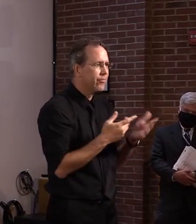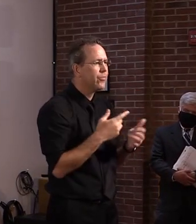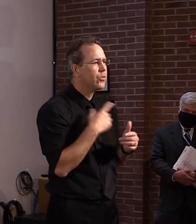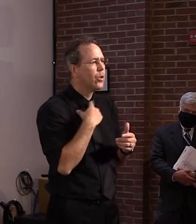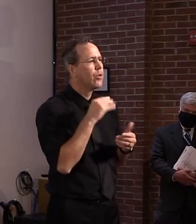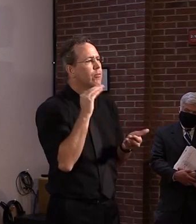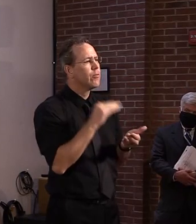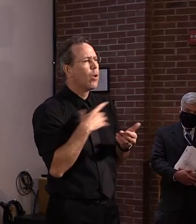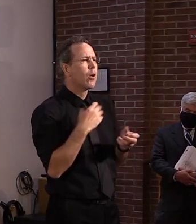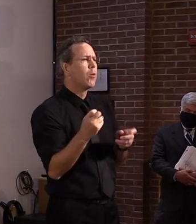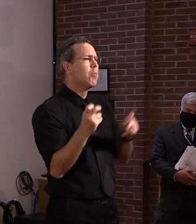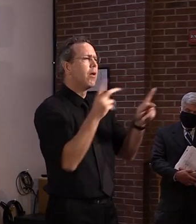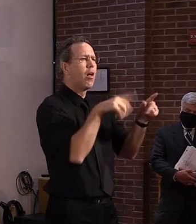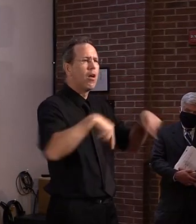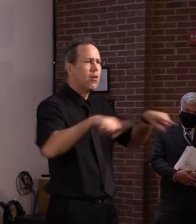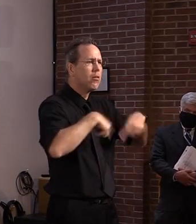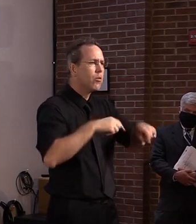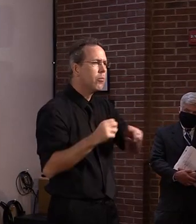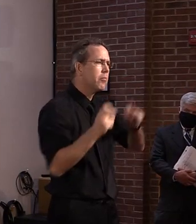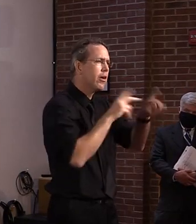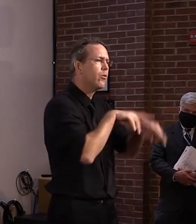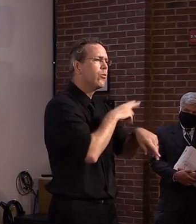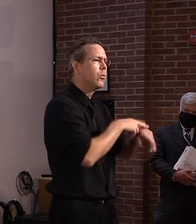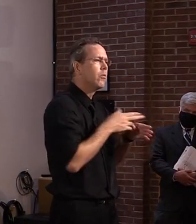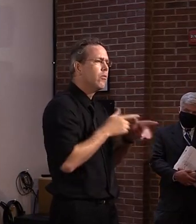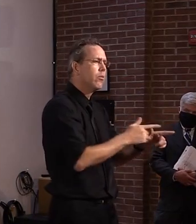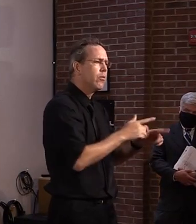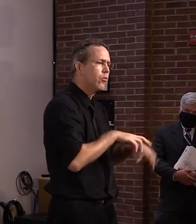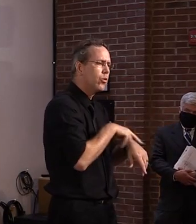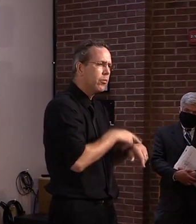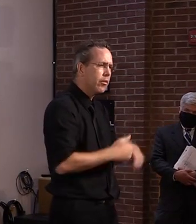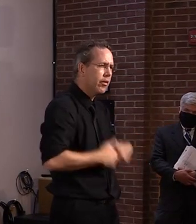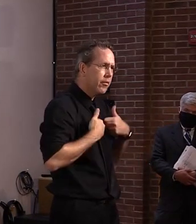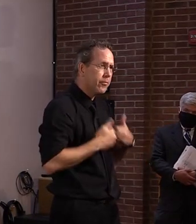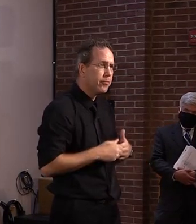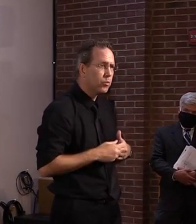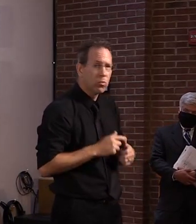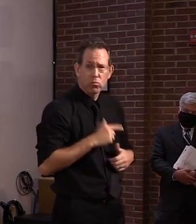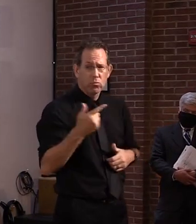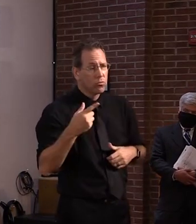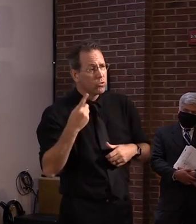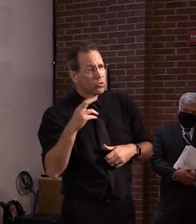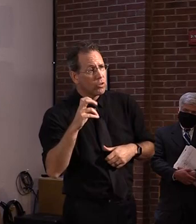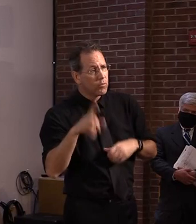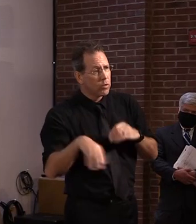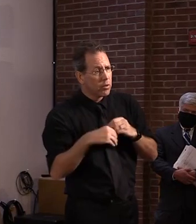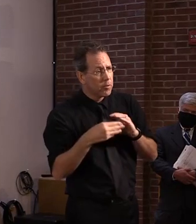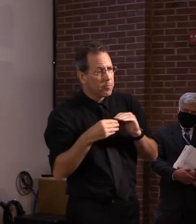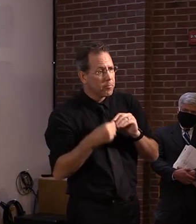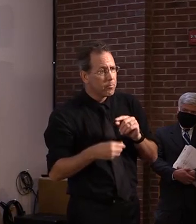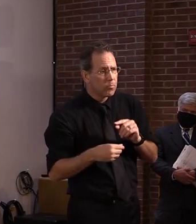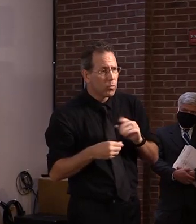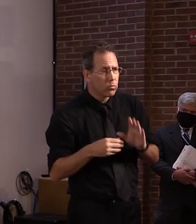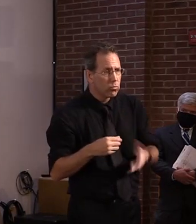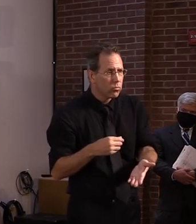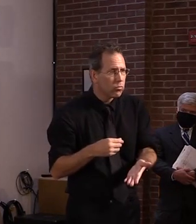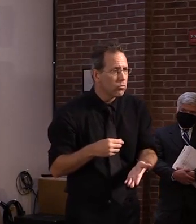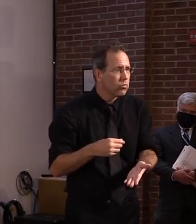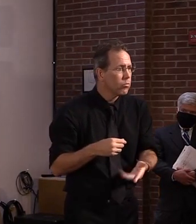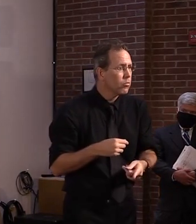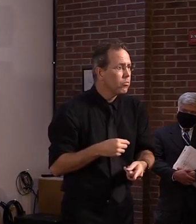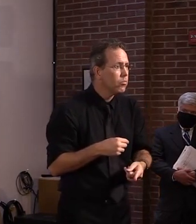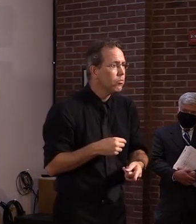dangerous. This virus is still dangerous. Dr. Levine? So are you saying mandatory, but with exceptions?